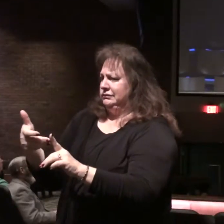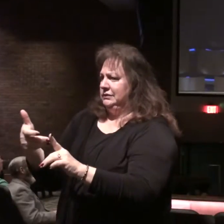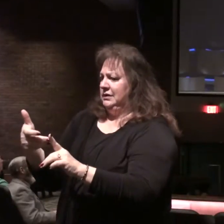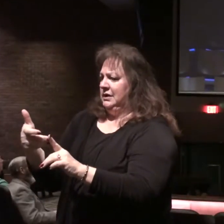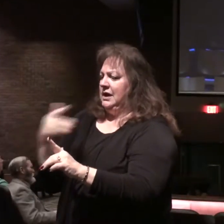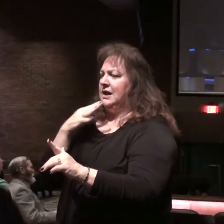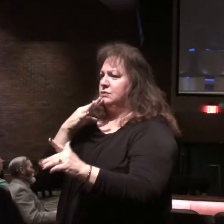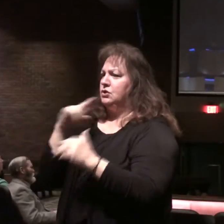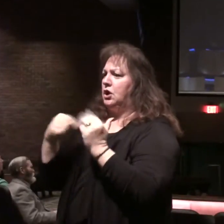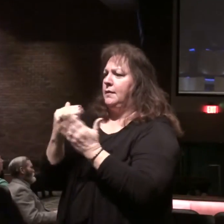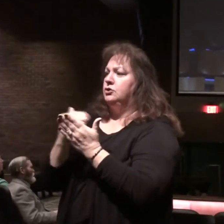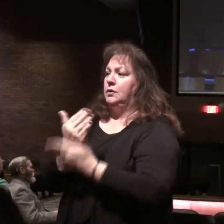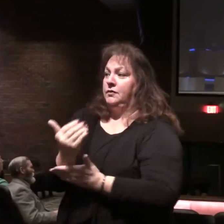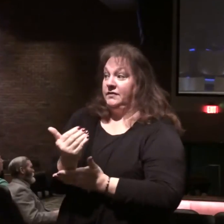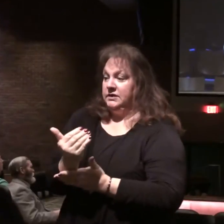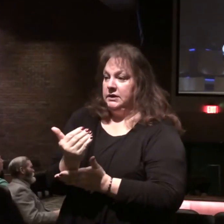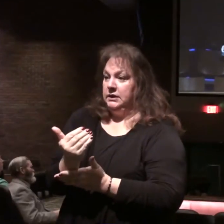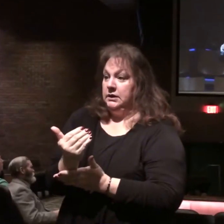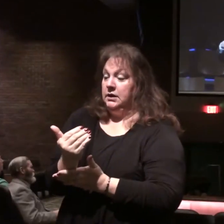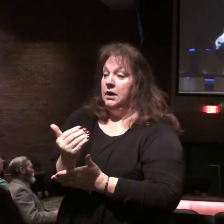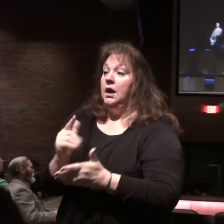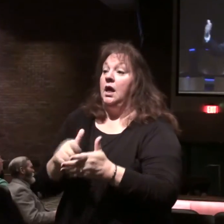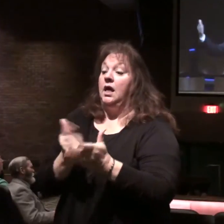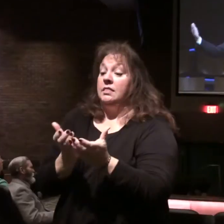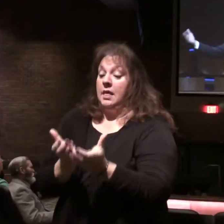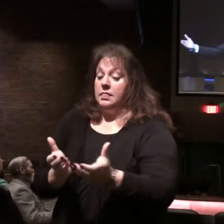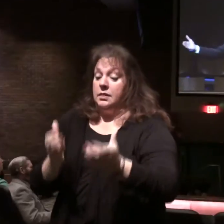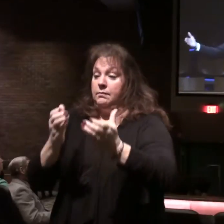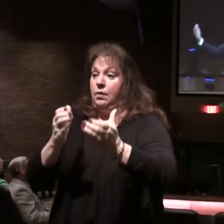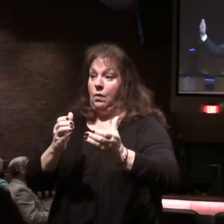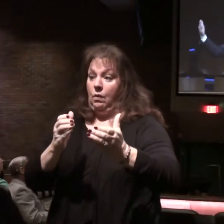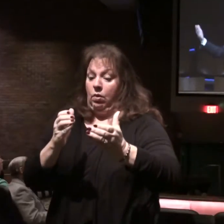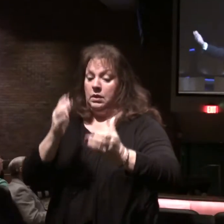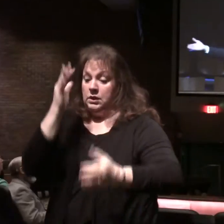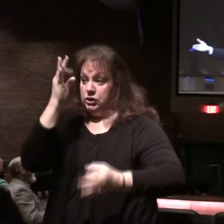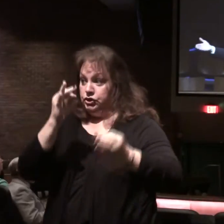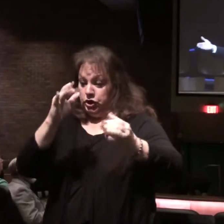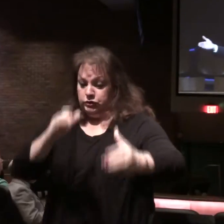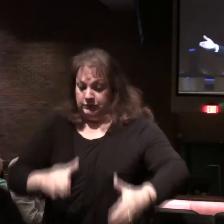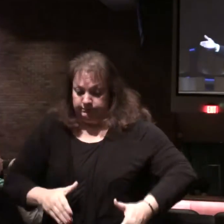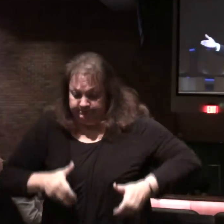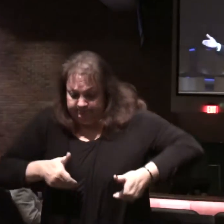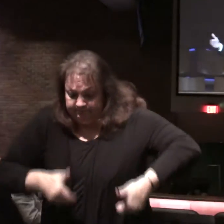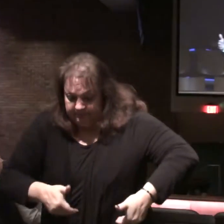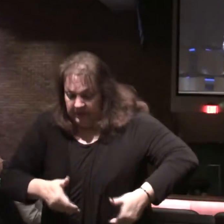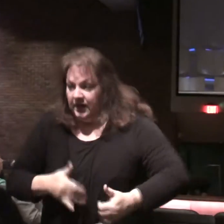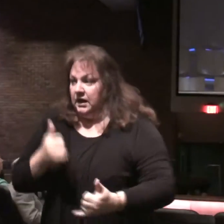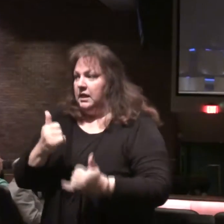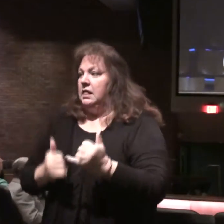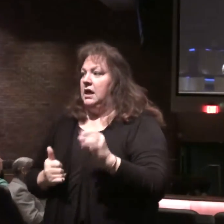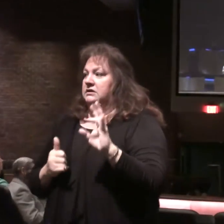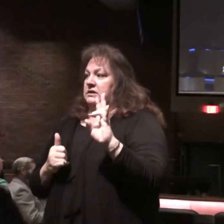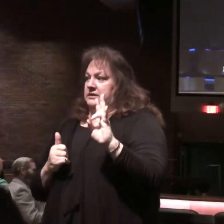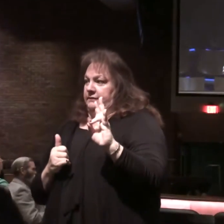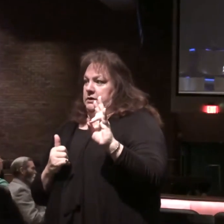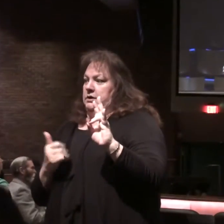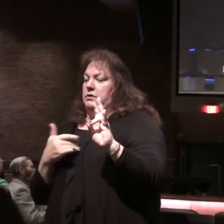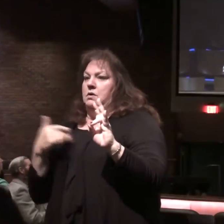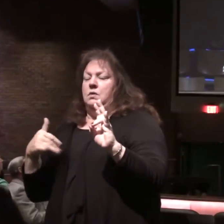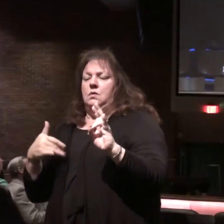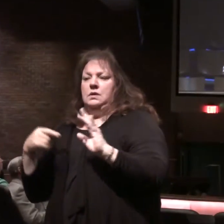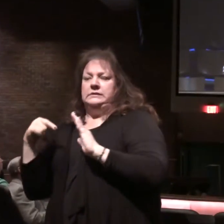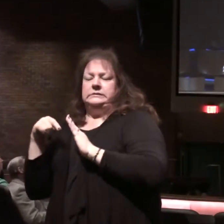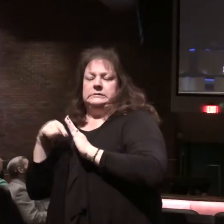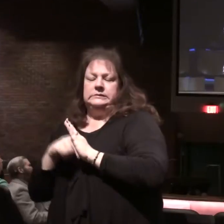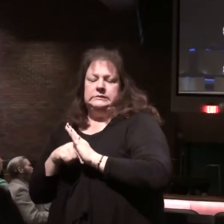get into chapter 15. Then we will pick up the bowl judgments, which are the last. There is increasing severity